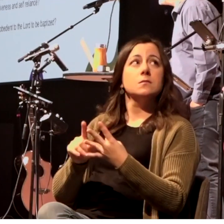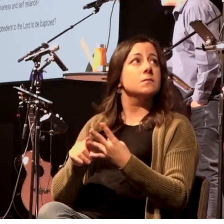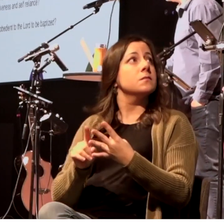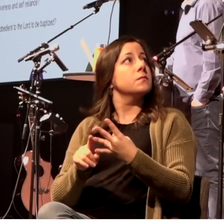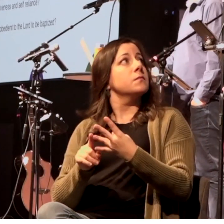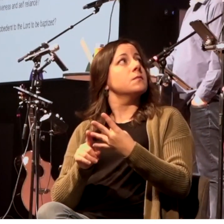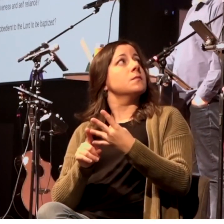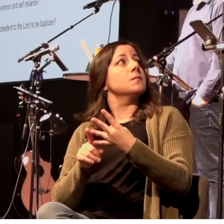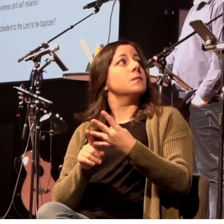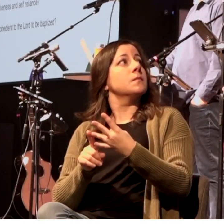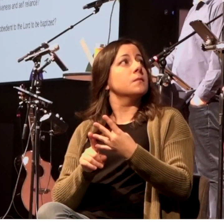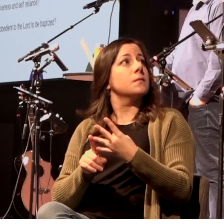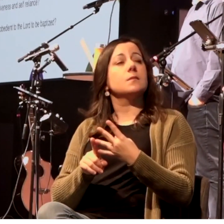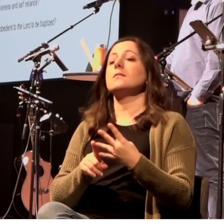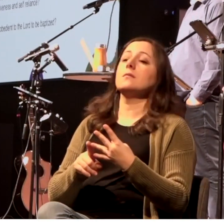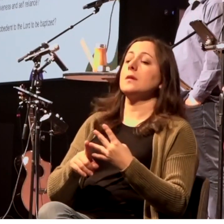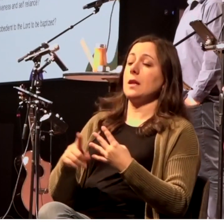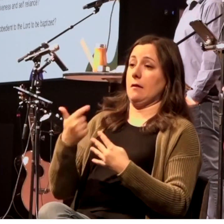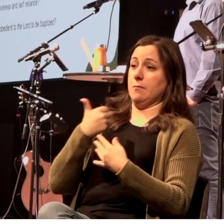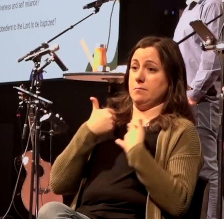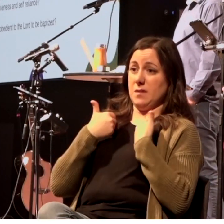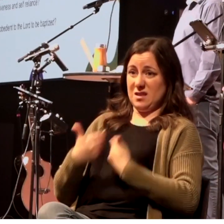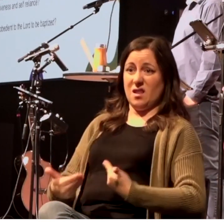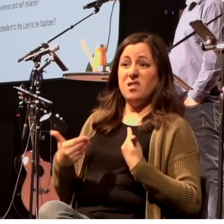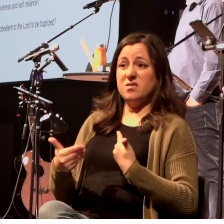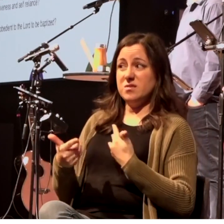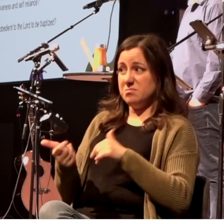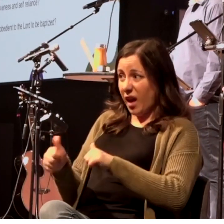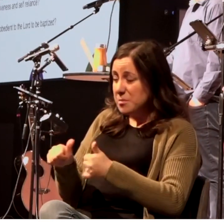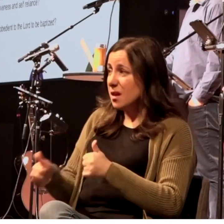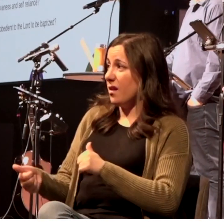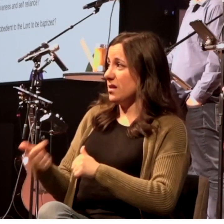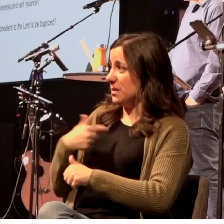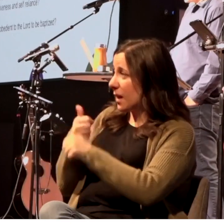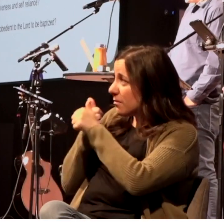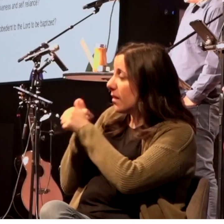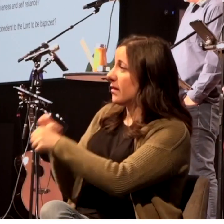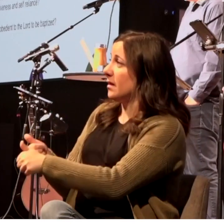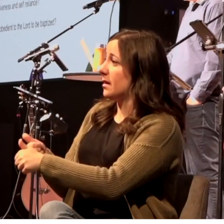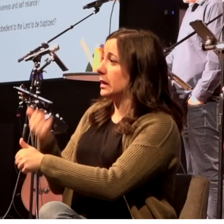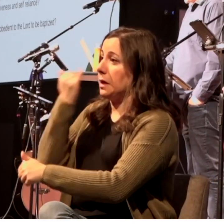baptized that's an easy fix sign up out in the foyer on your way out today be